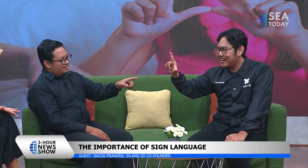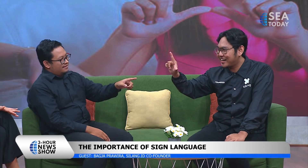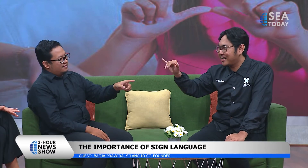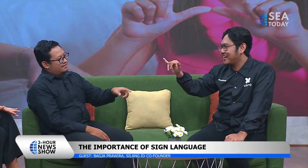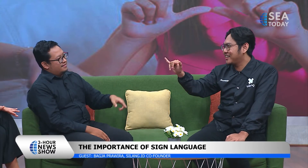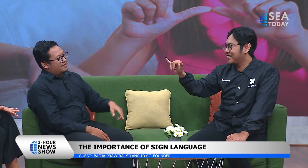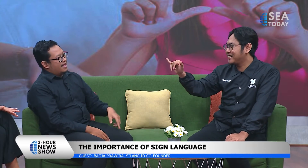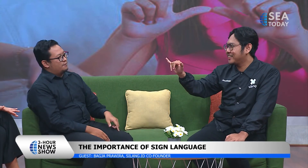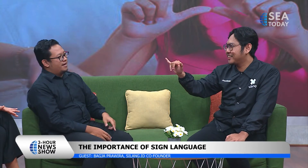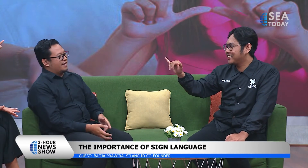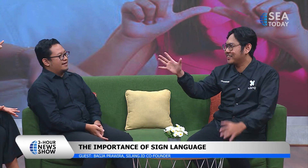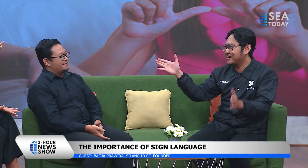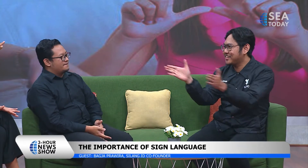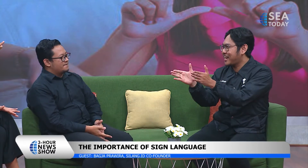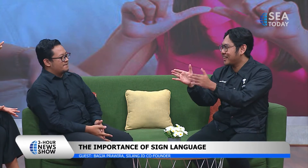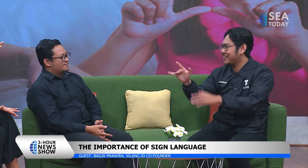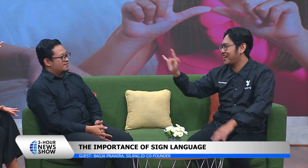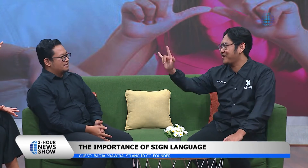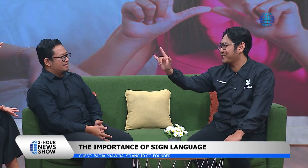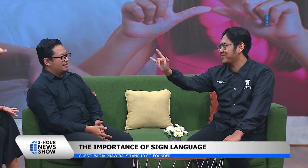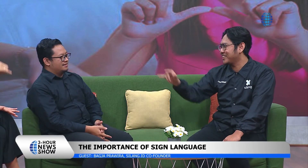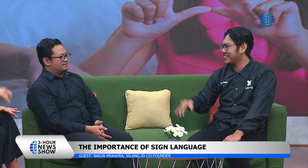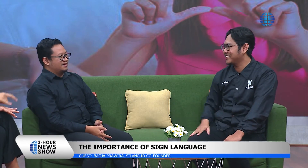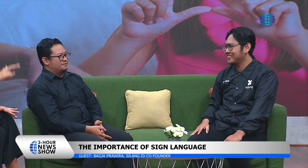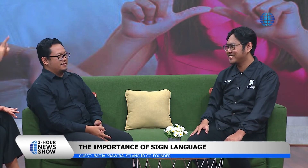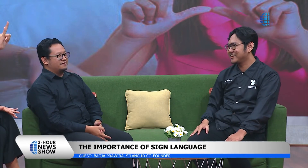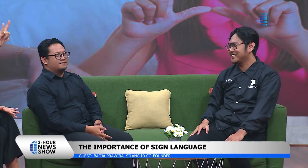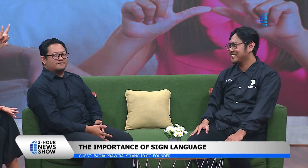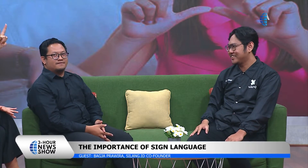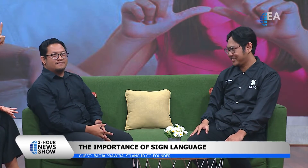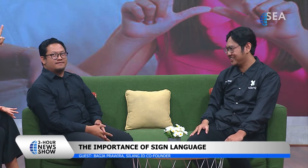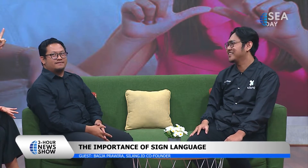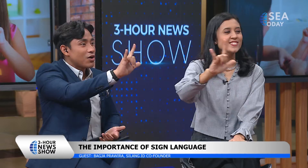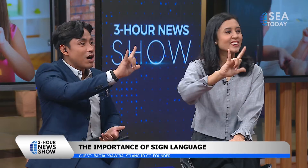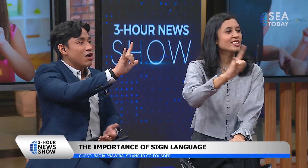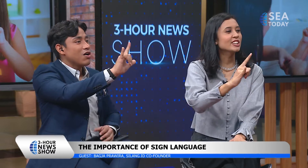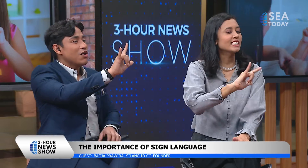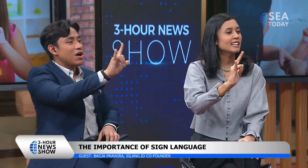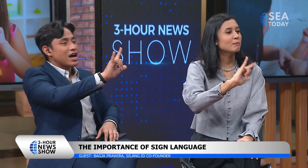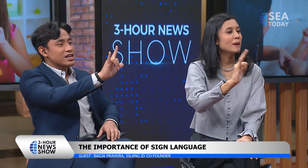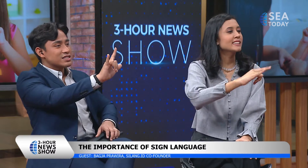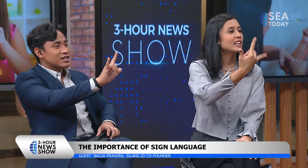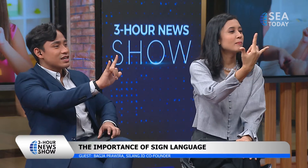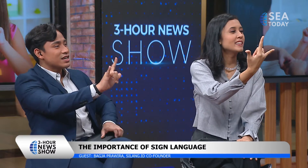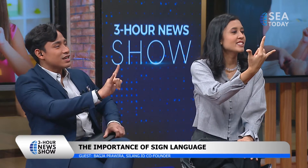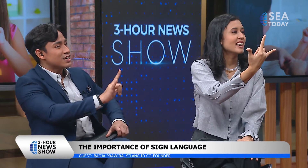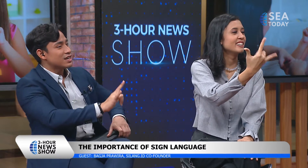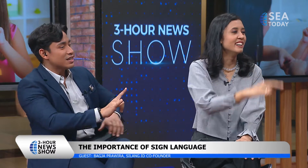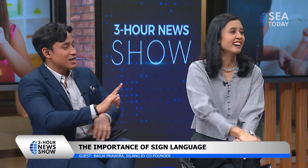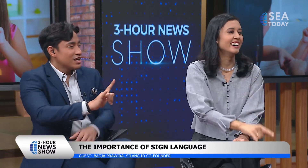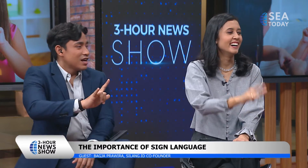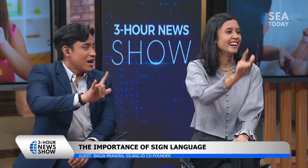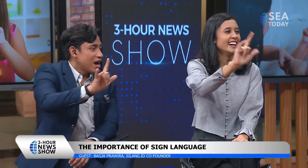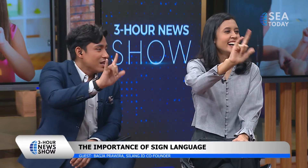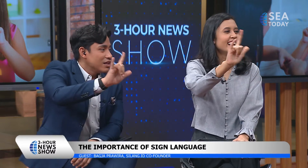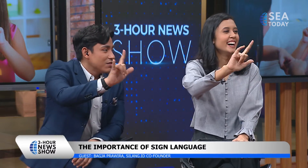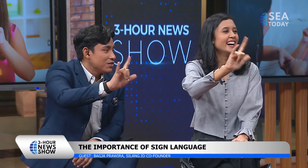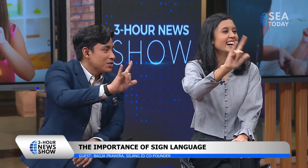and y i this is like a metal metal sign i love you